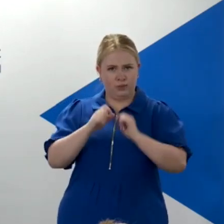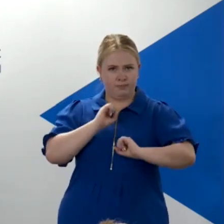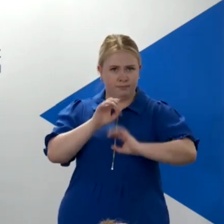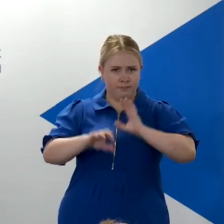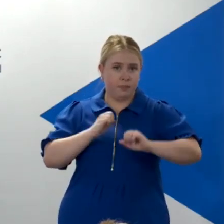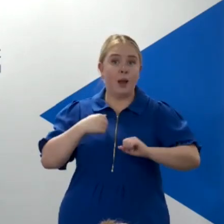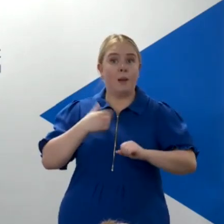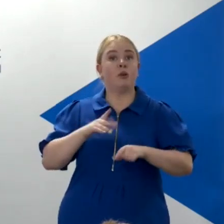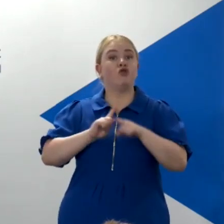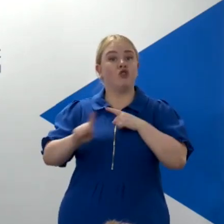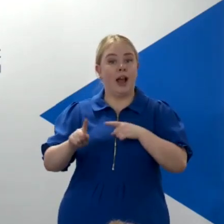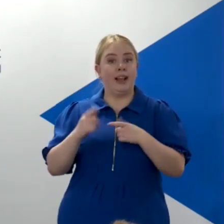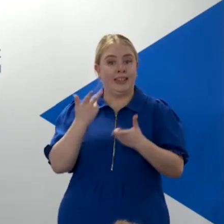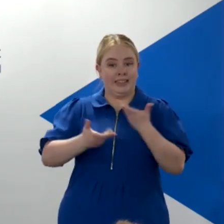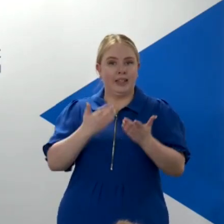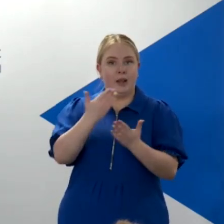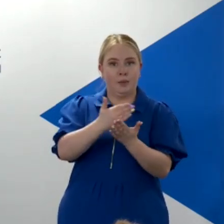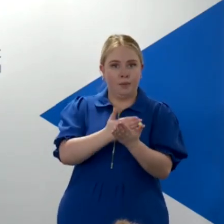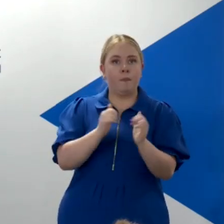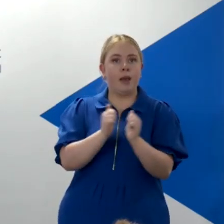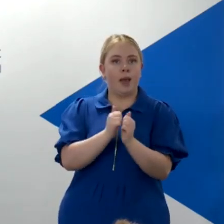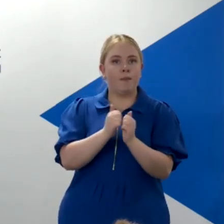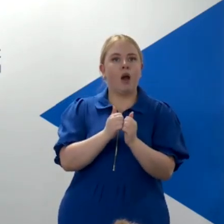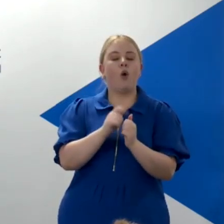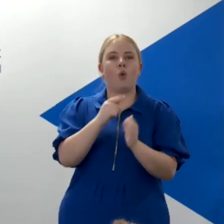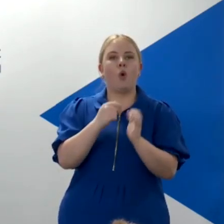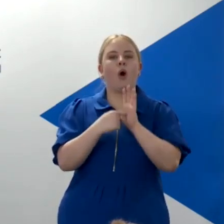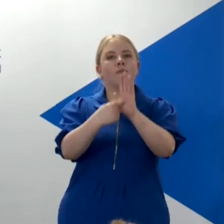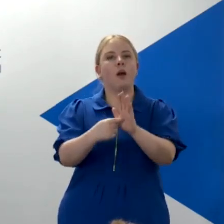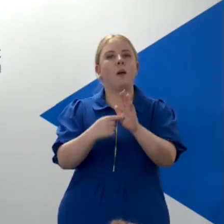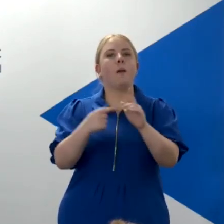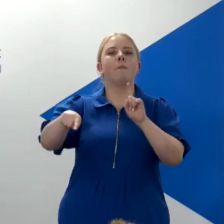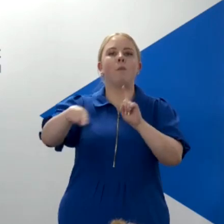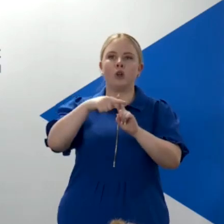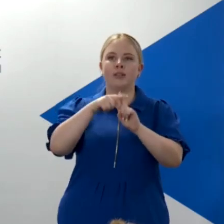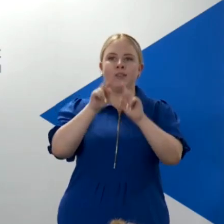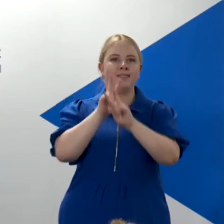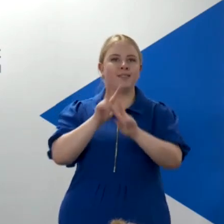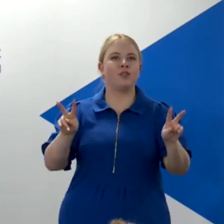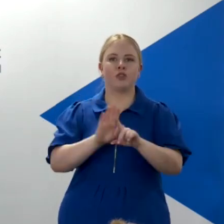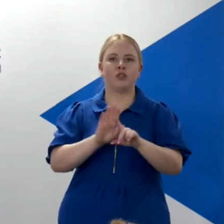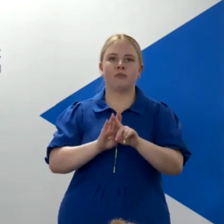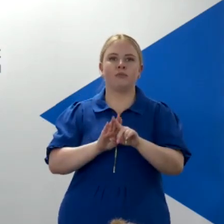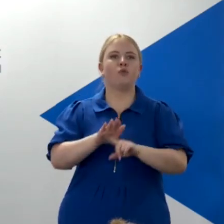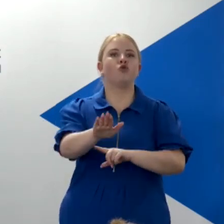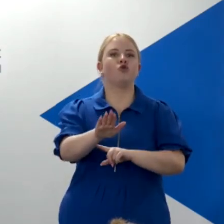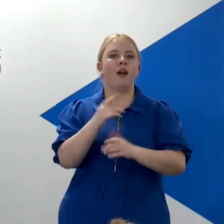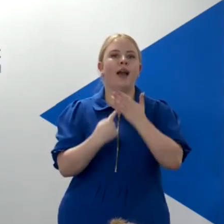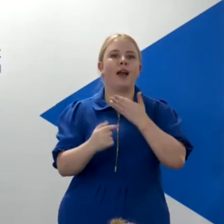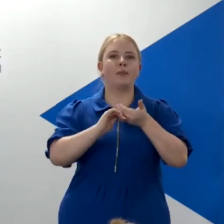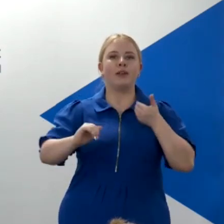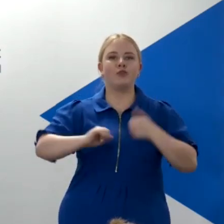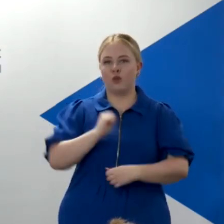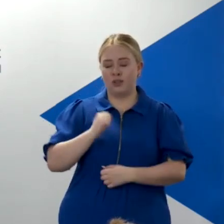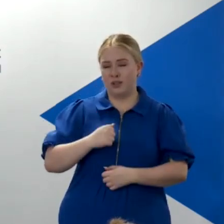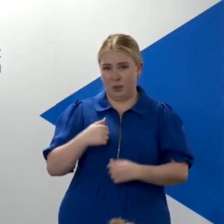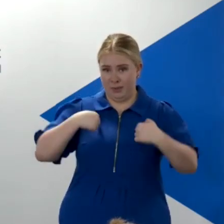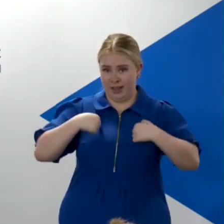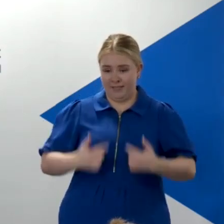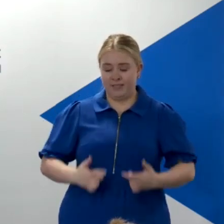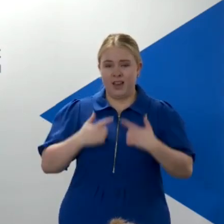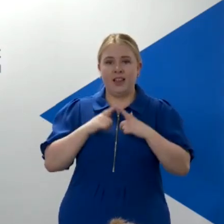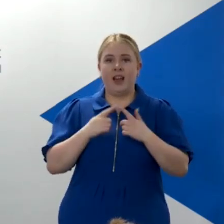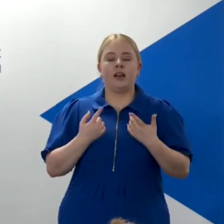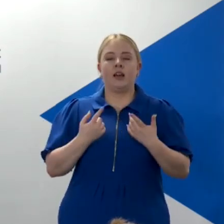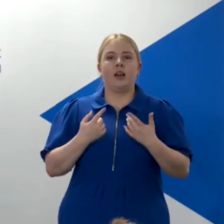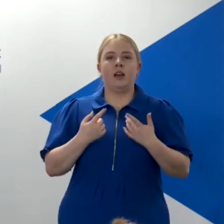trying to do today in this paper, is outline a positive vision for an independent Scotland. So for me, the case for independence is bigger than any one